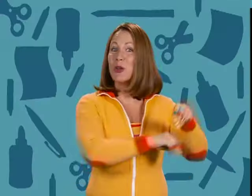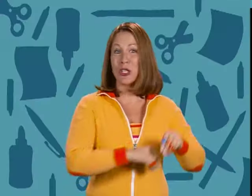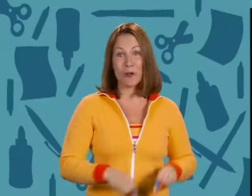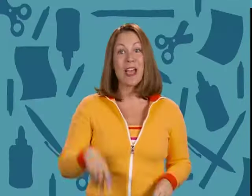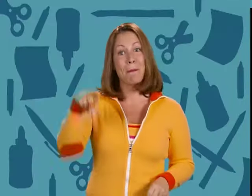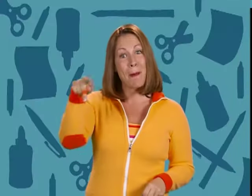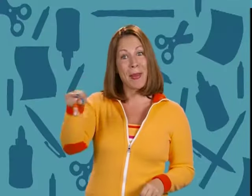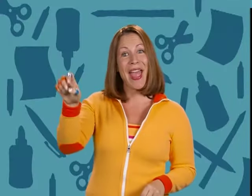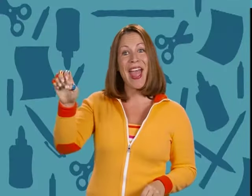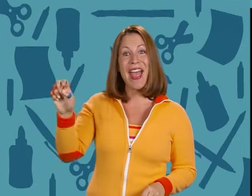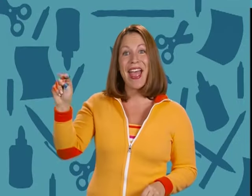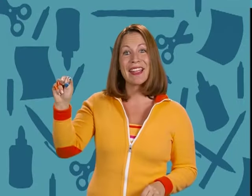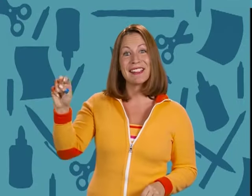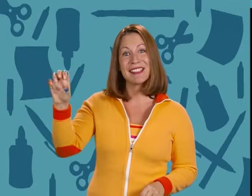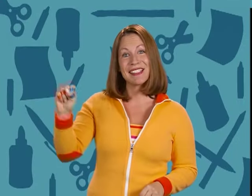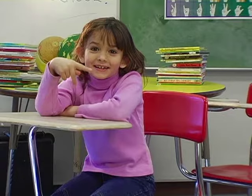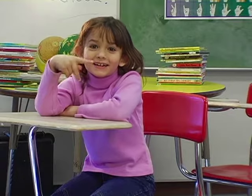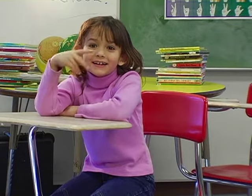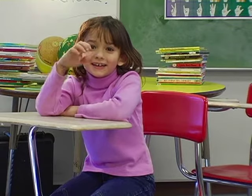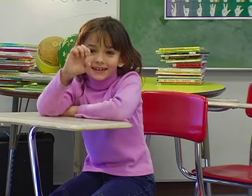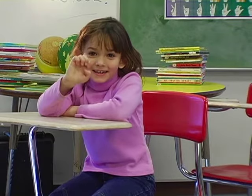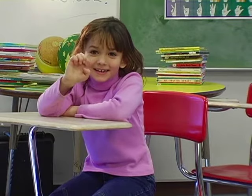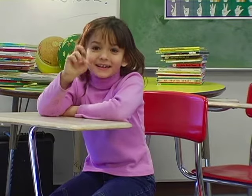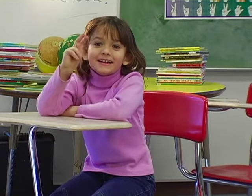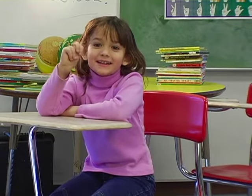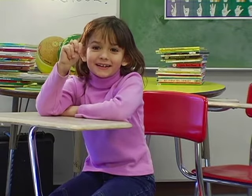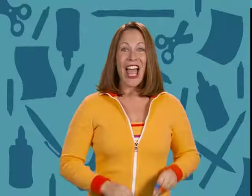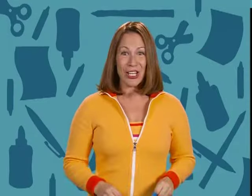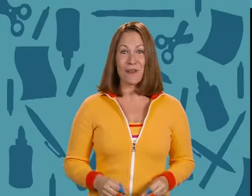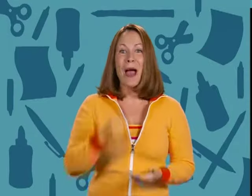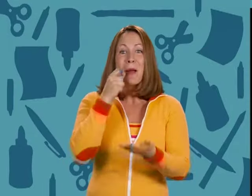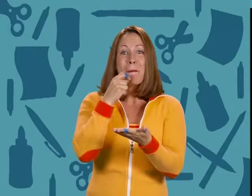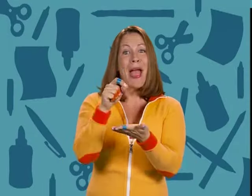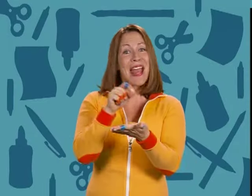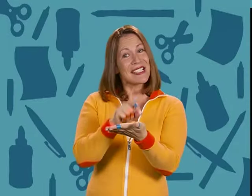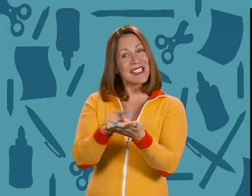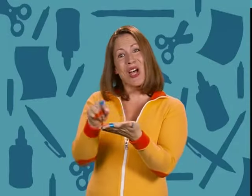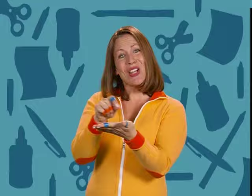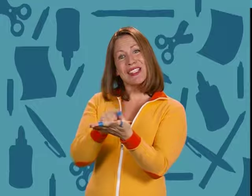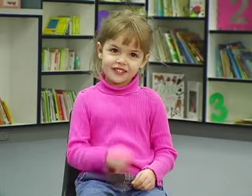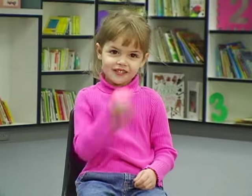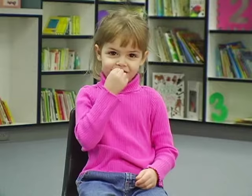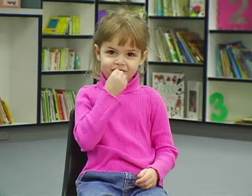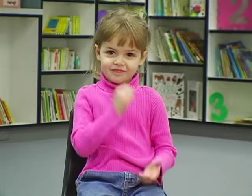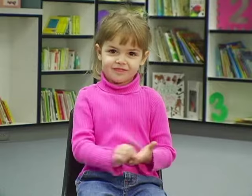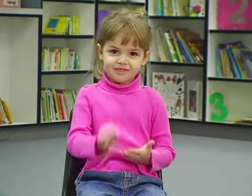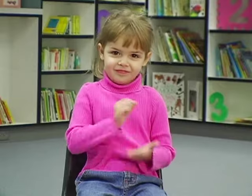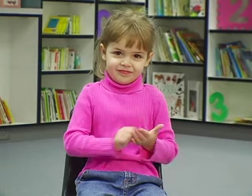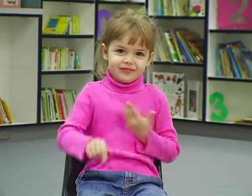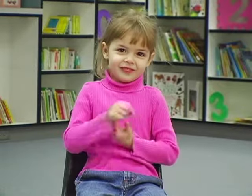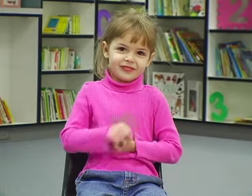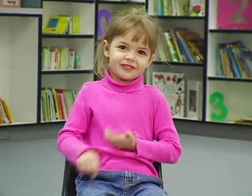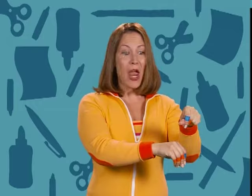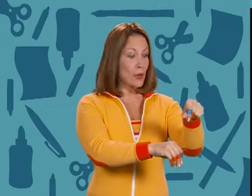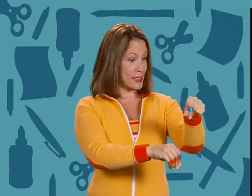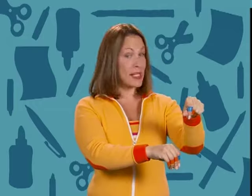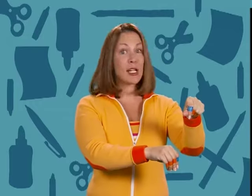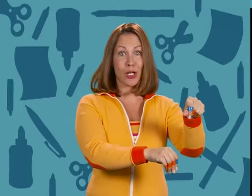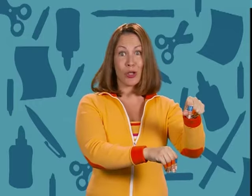You've got my pens. You've got my pencils. And there's still